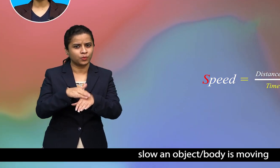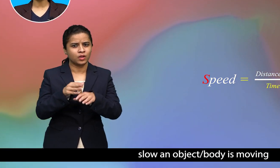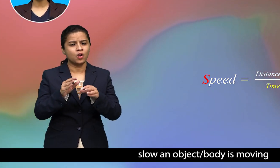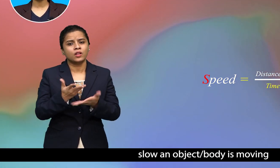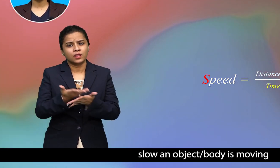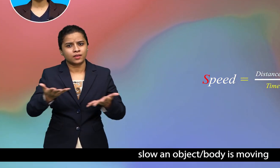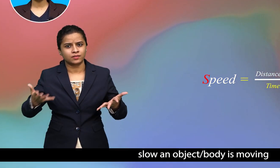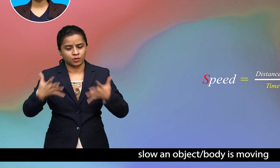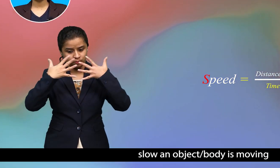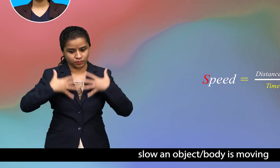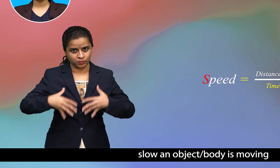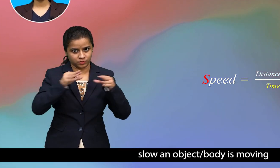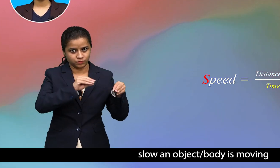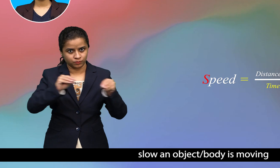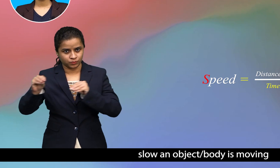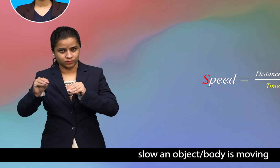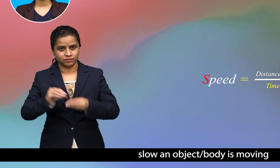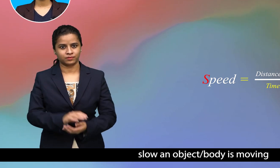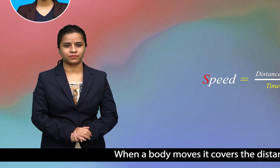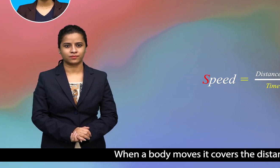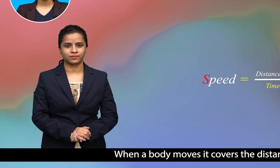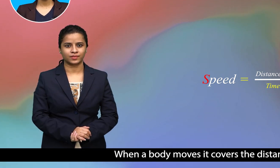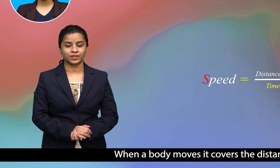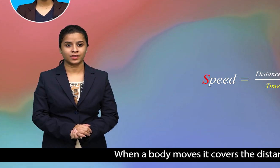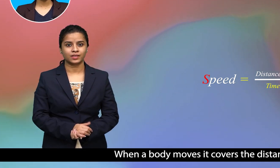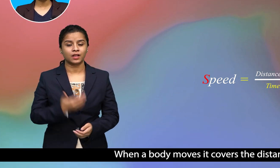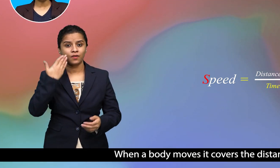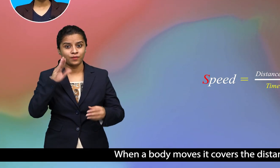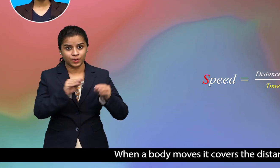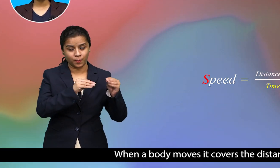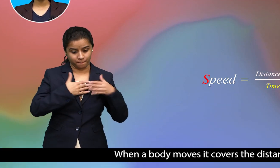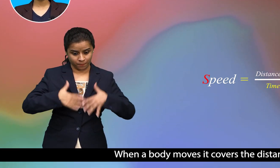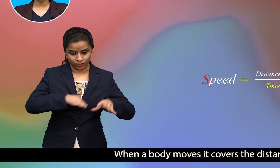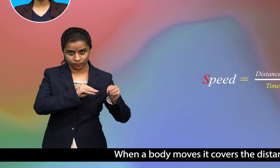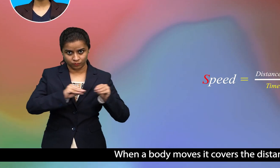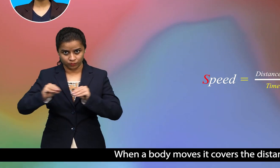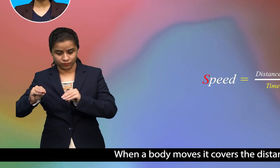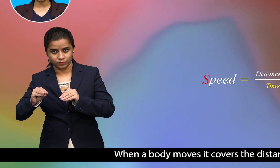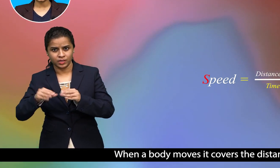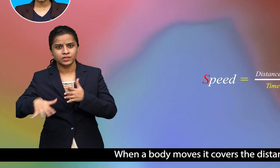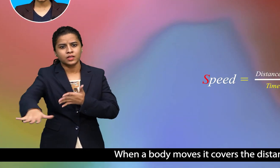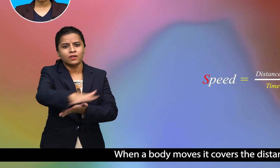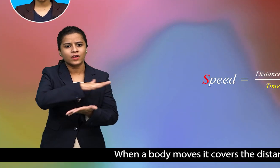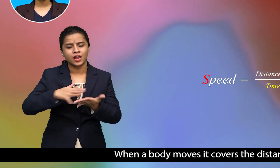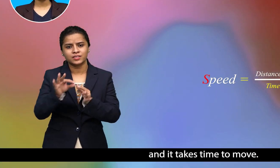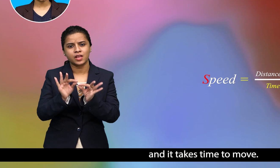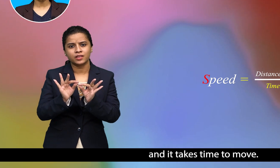when a body moves it covers a distance and